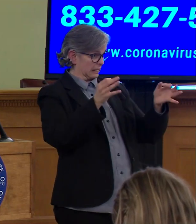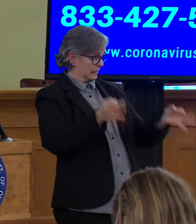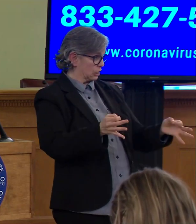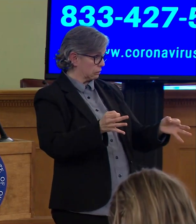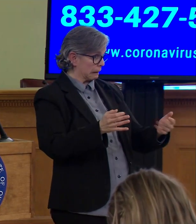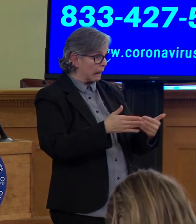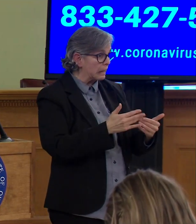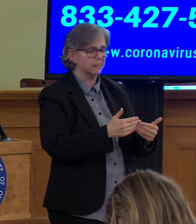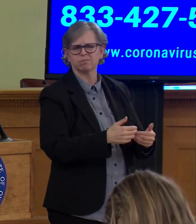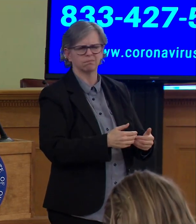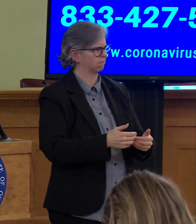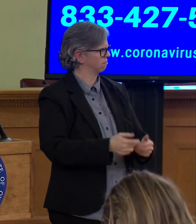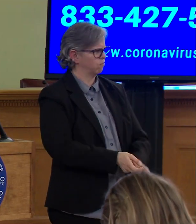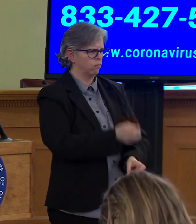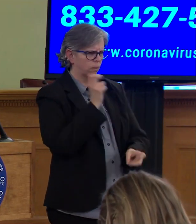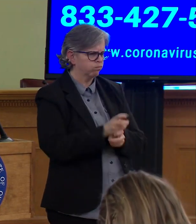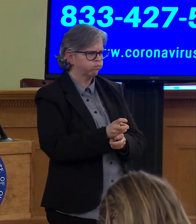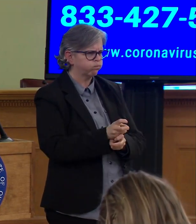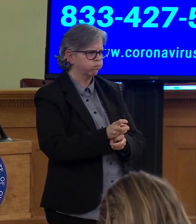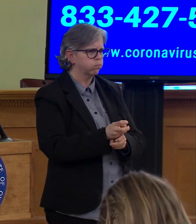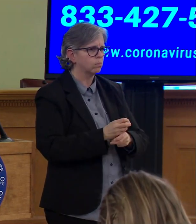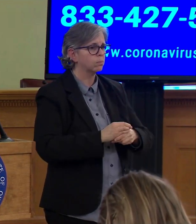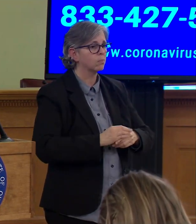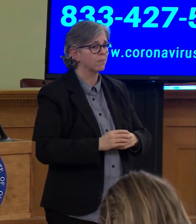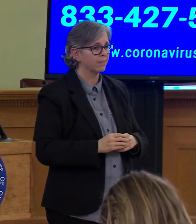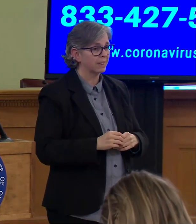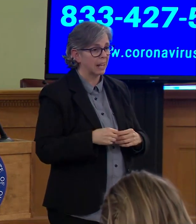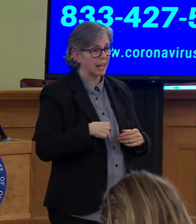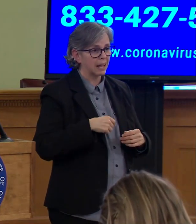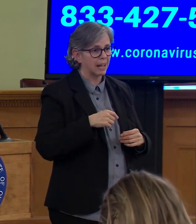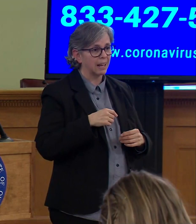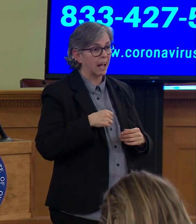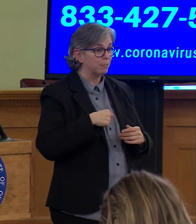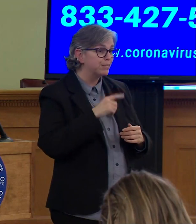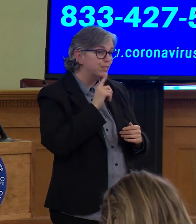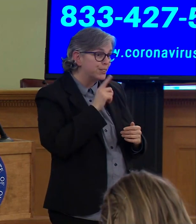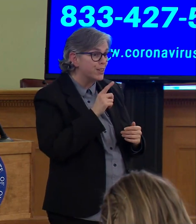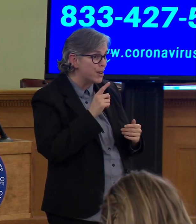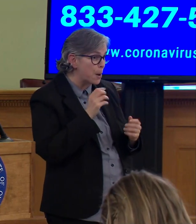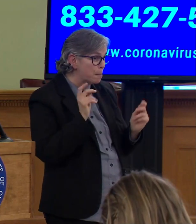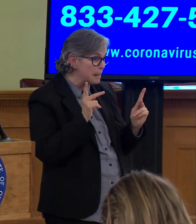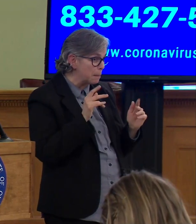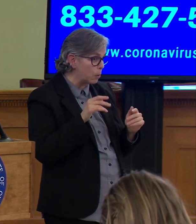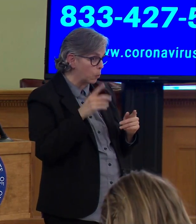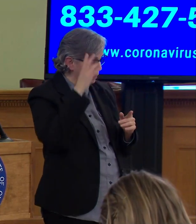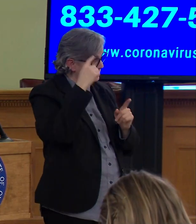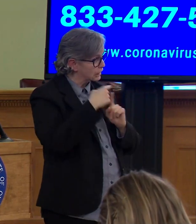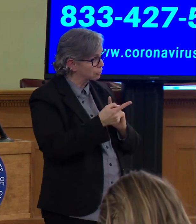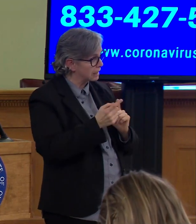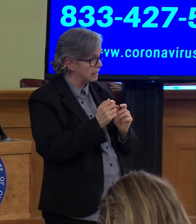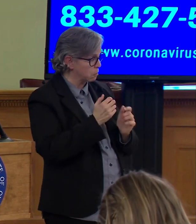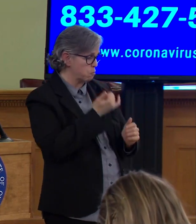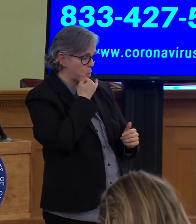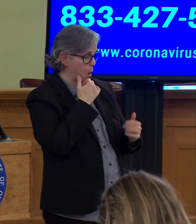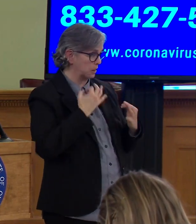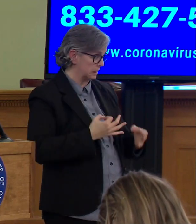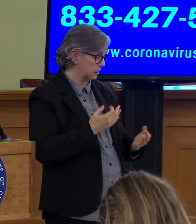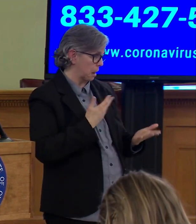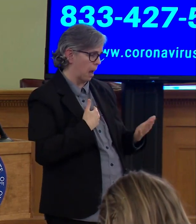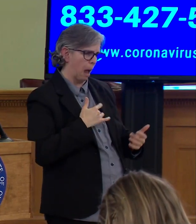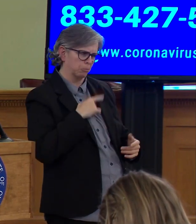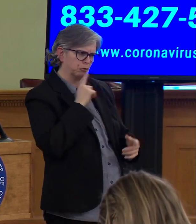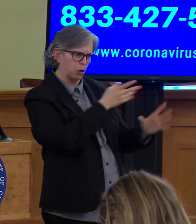I'm sure someone – many people may say was the wrong decision. I think when we look back on this,